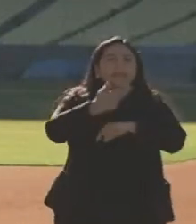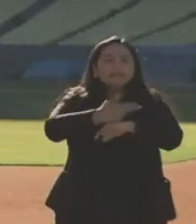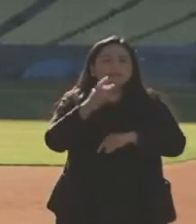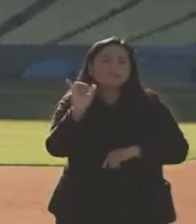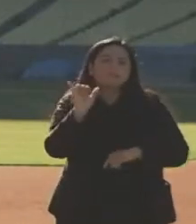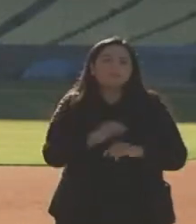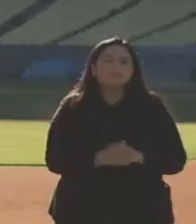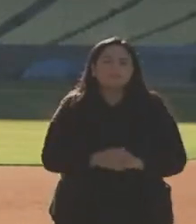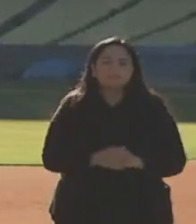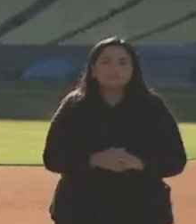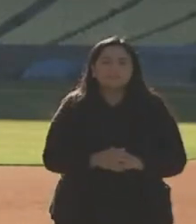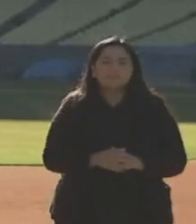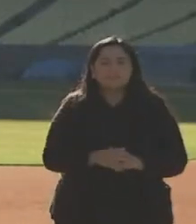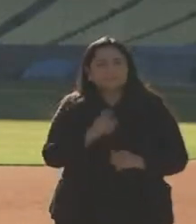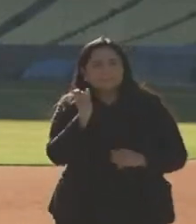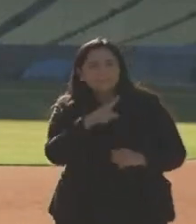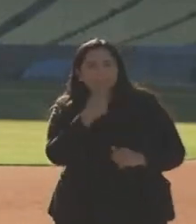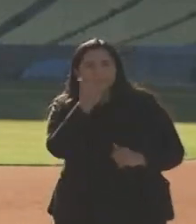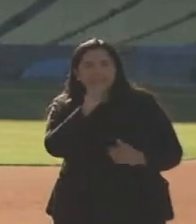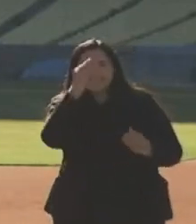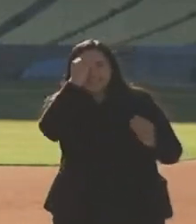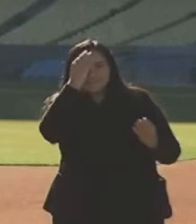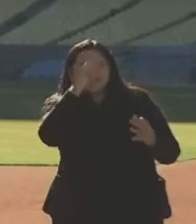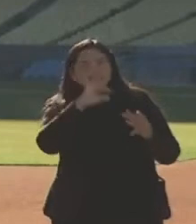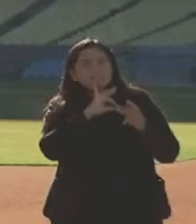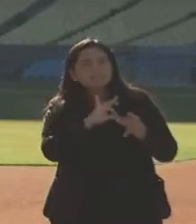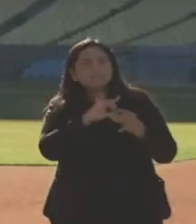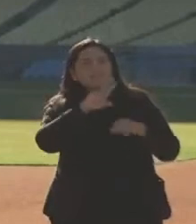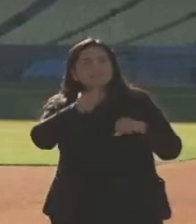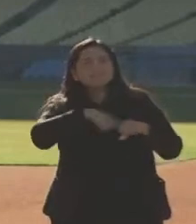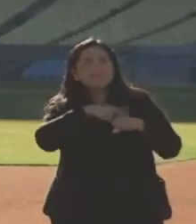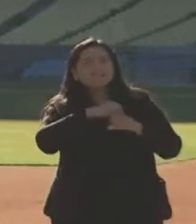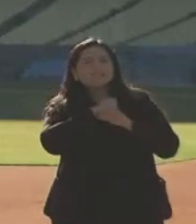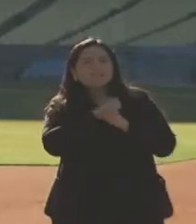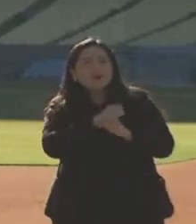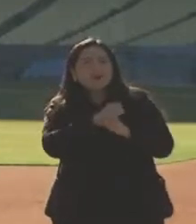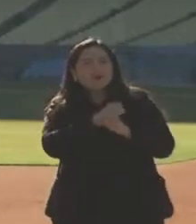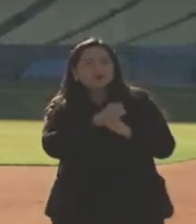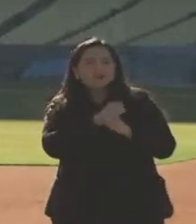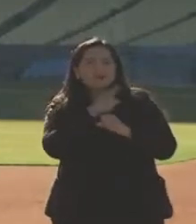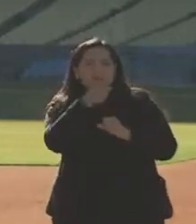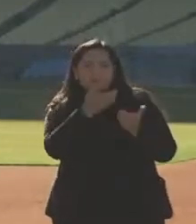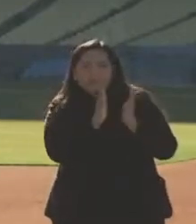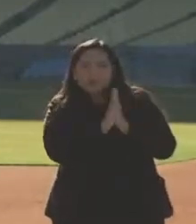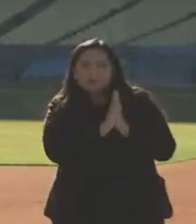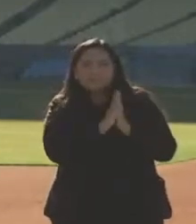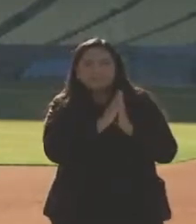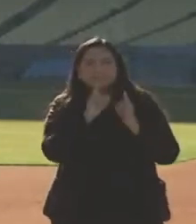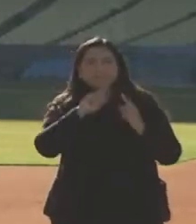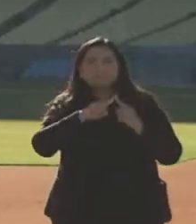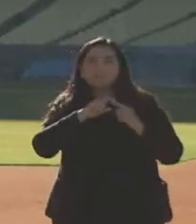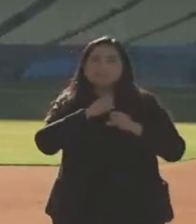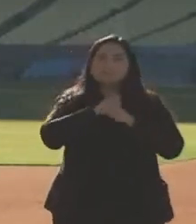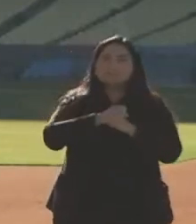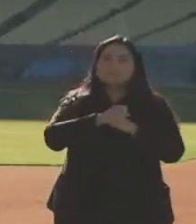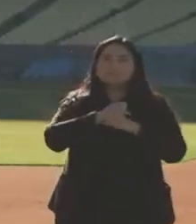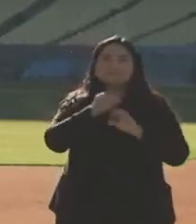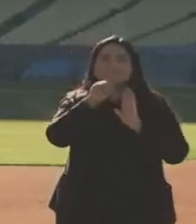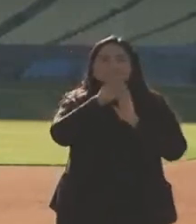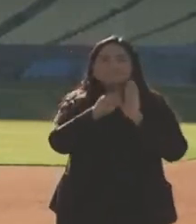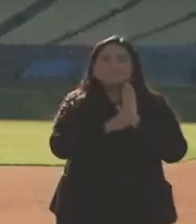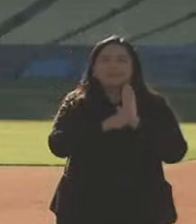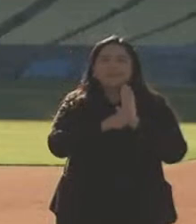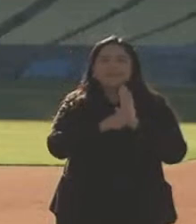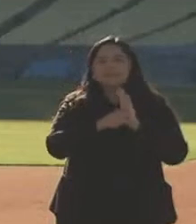Can you provide any details about the National Guards troops you requested to secure the state capital when they will arrive and whether